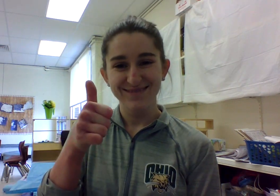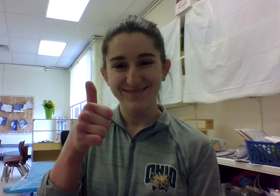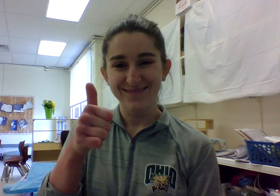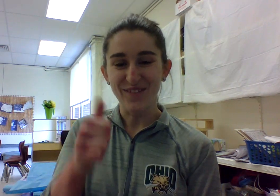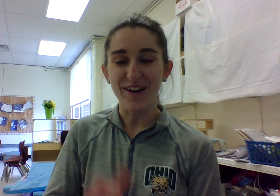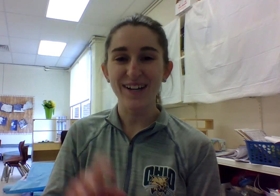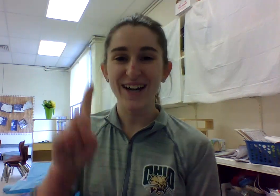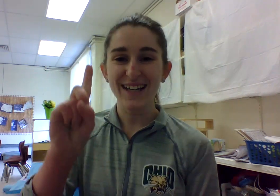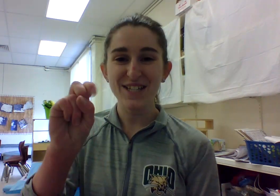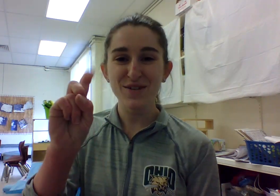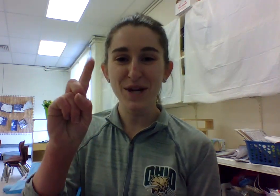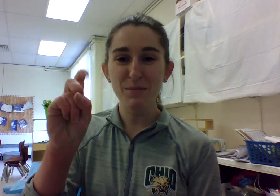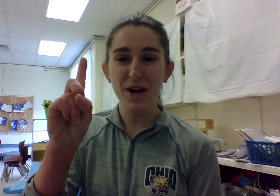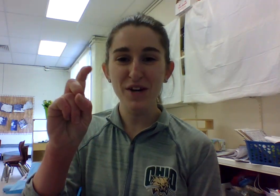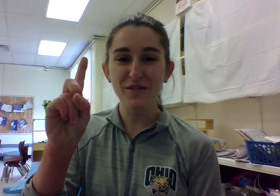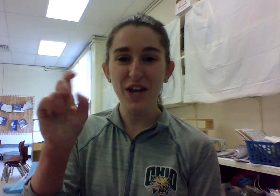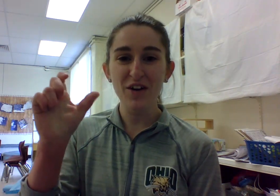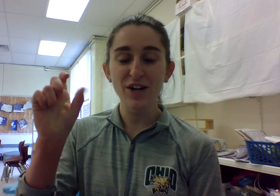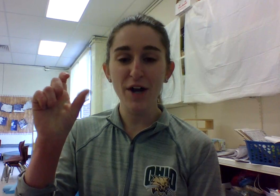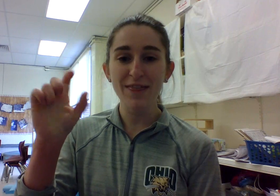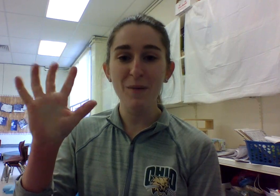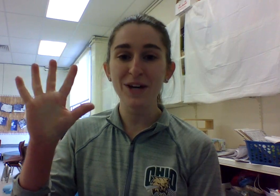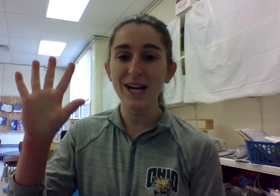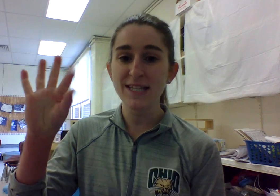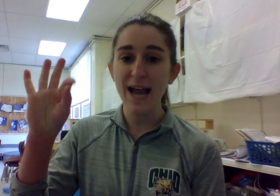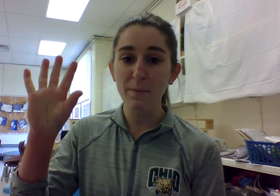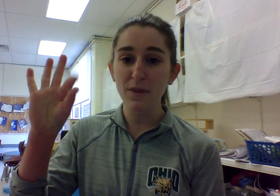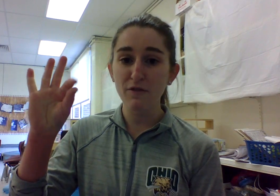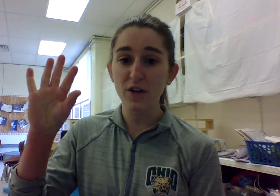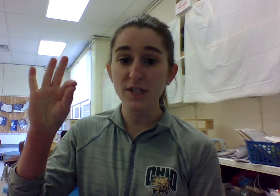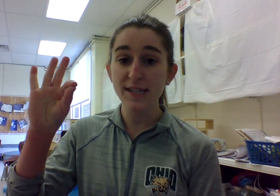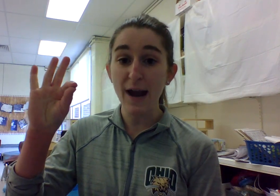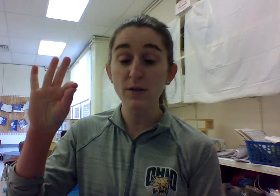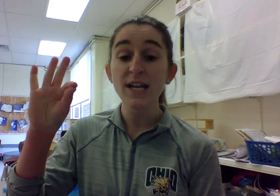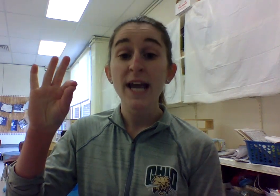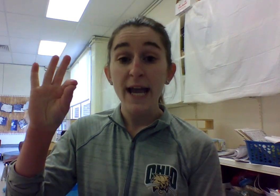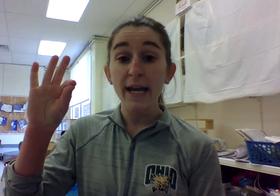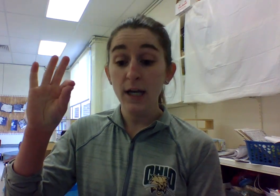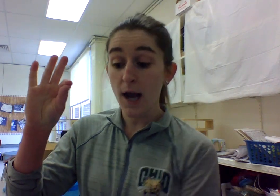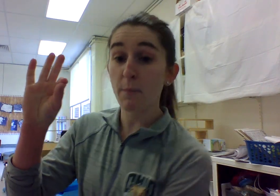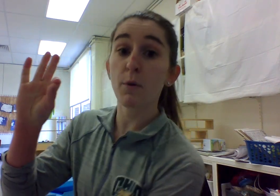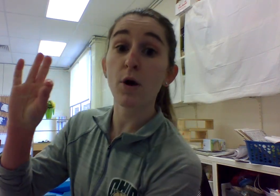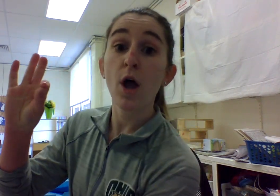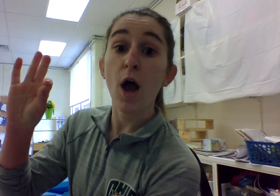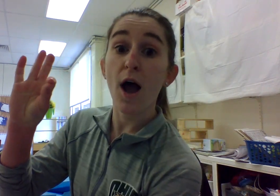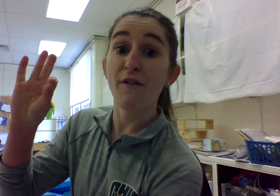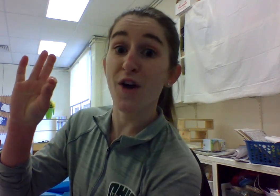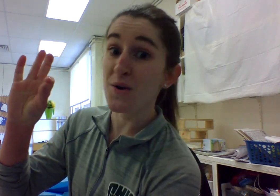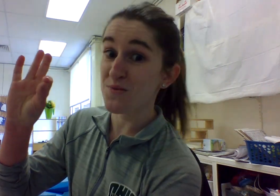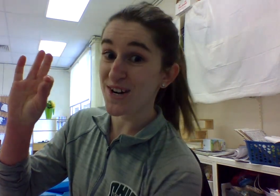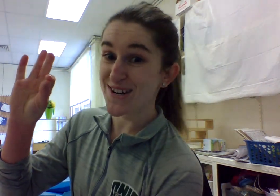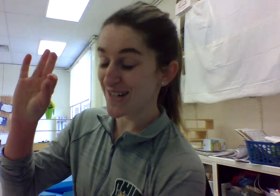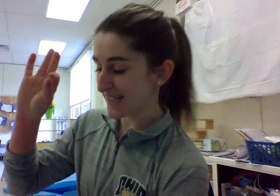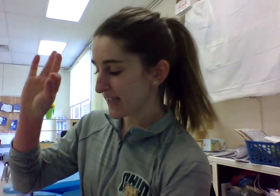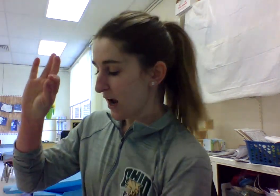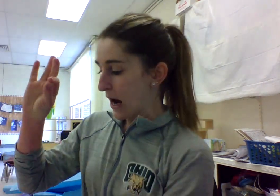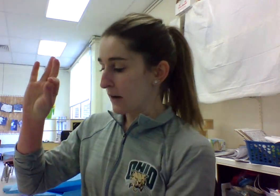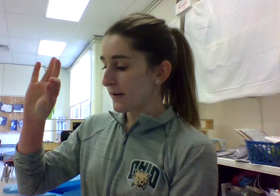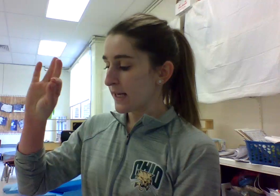Very good. Let's use our pointer finger and our thumb. We're going to tap the first sound in a couple of our words. All right,